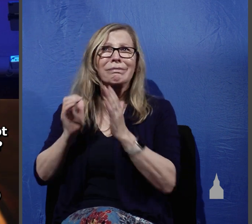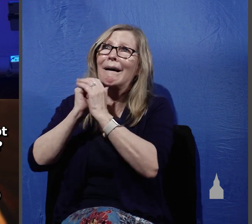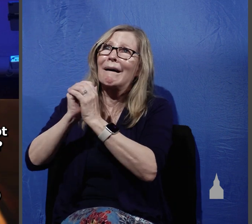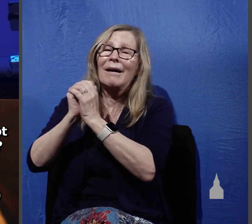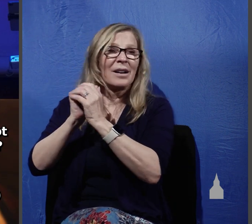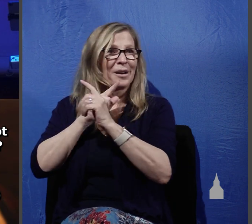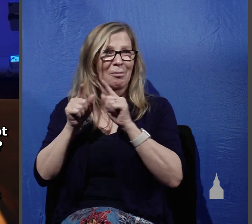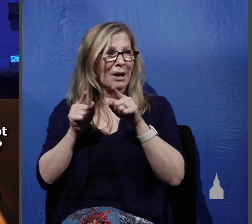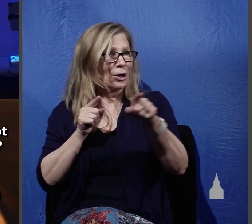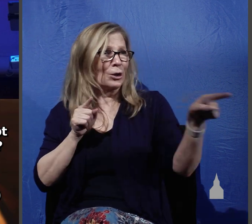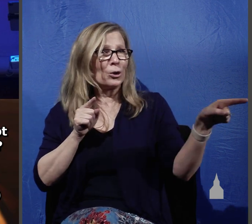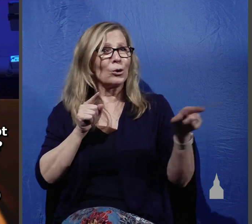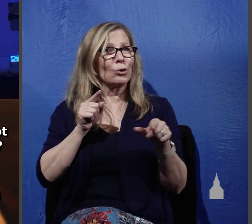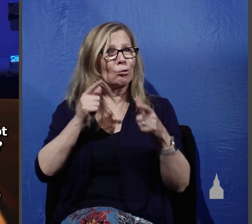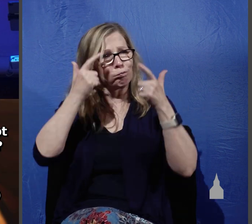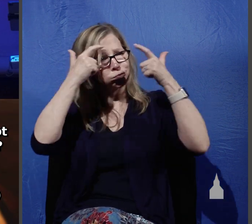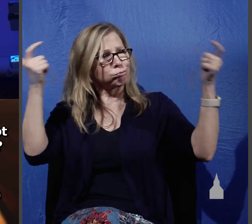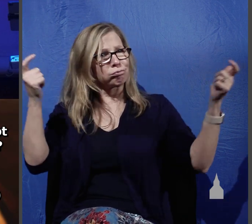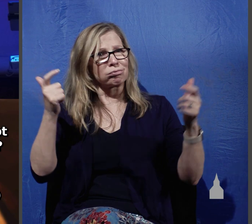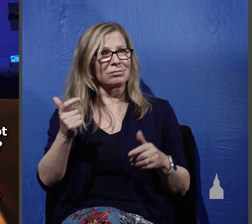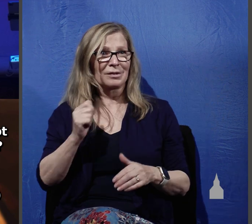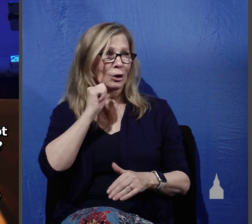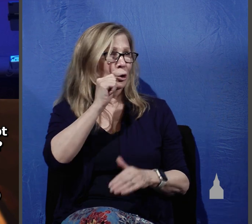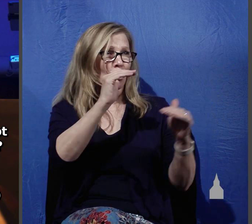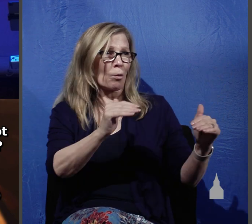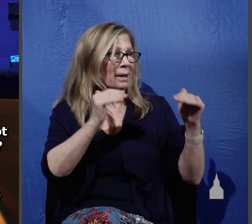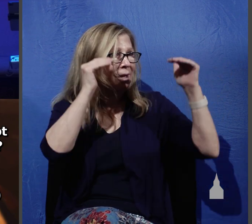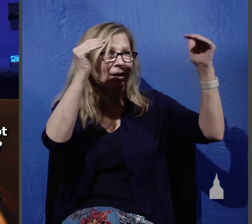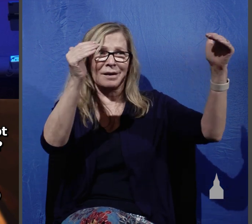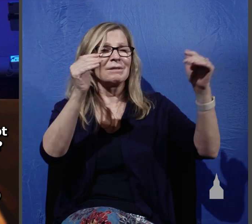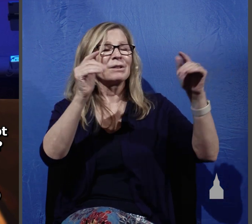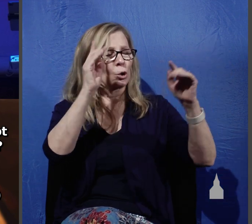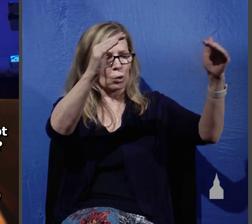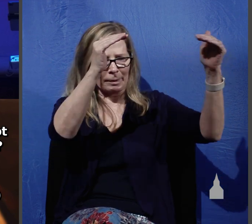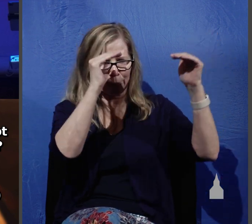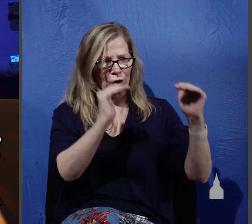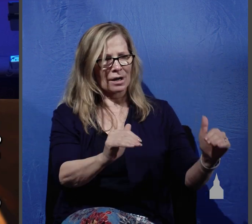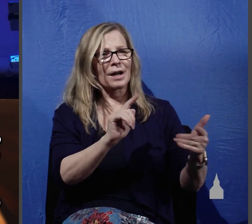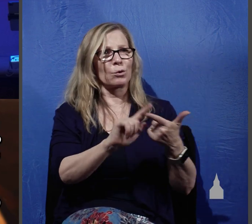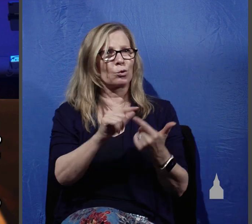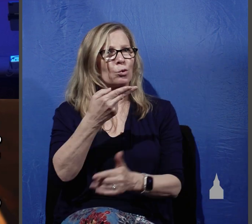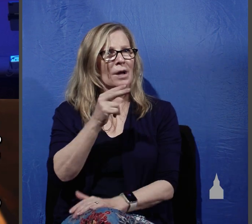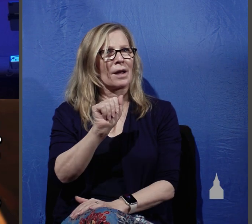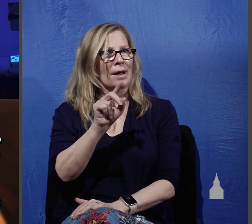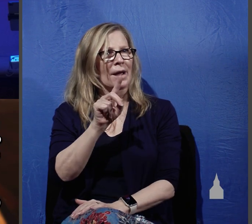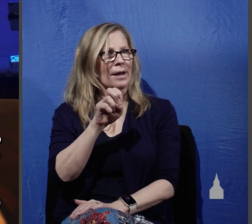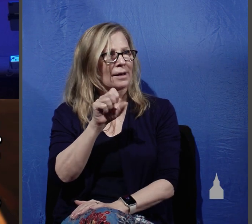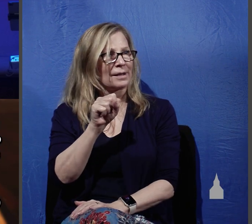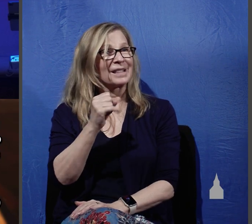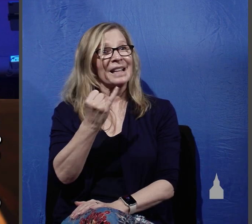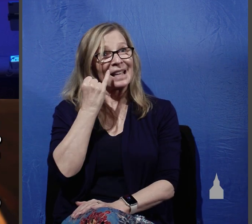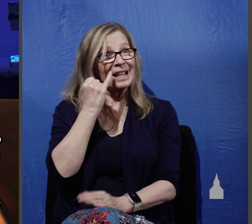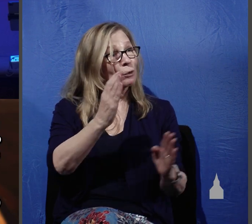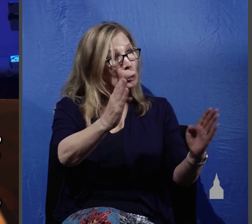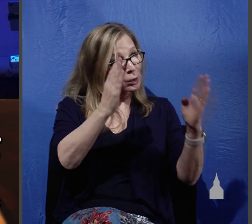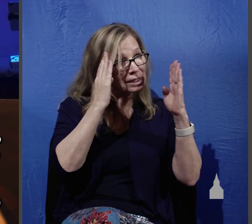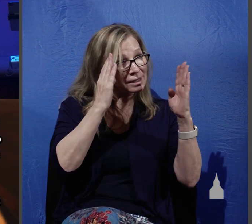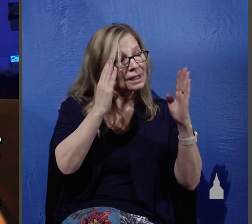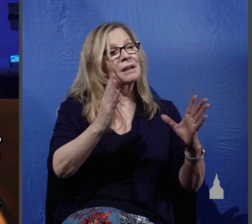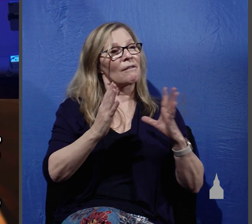will not be exalted to heaven, will you? You will be brought down to Hades. The one who listens to you listens to me, and the one who rejects you rejects me,